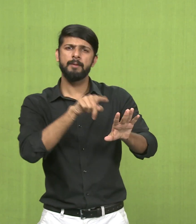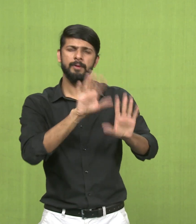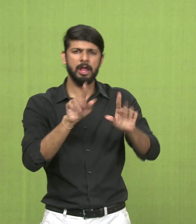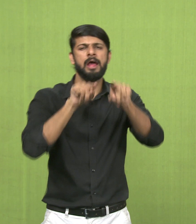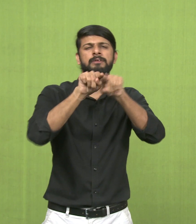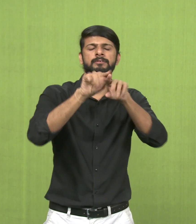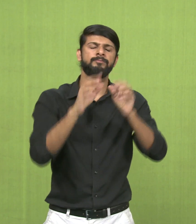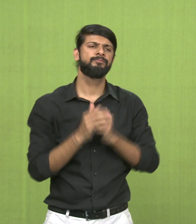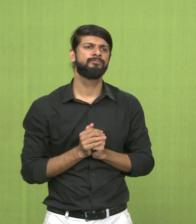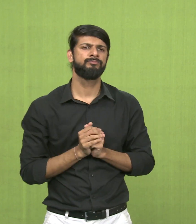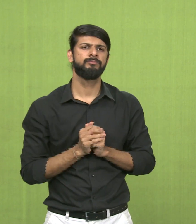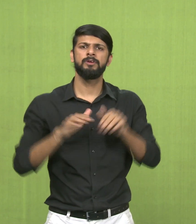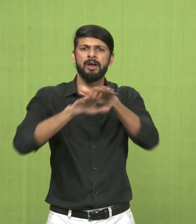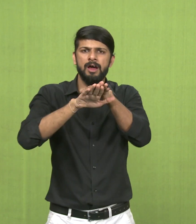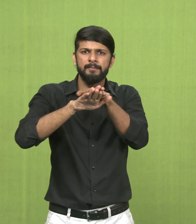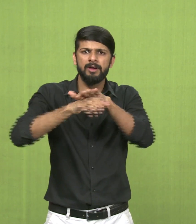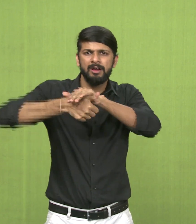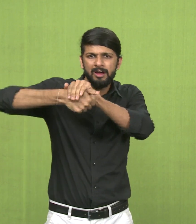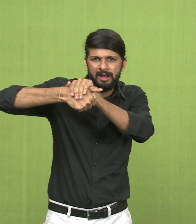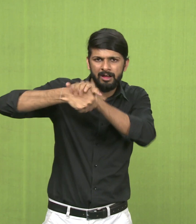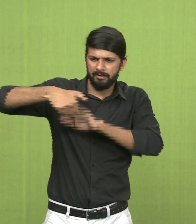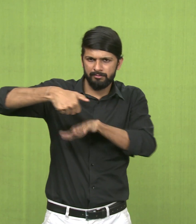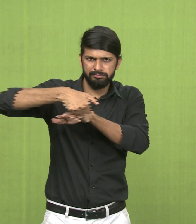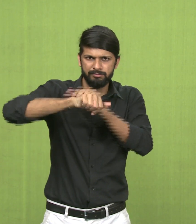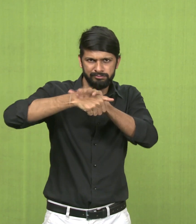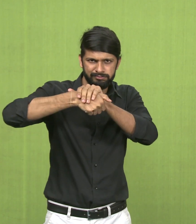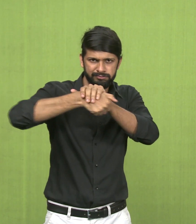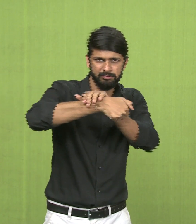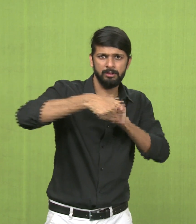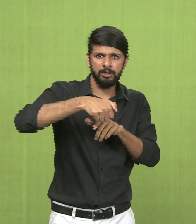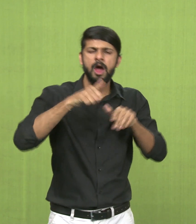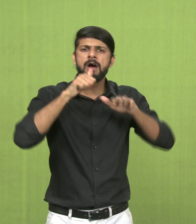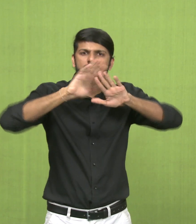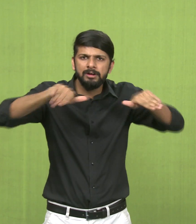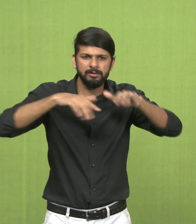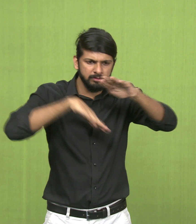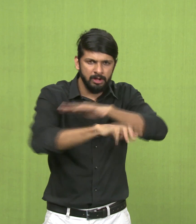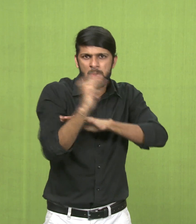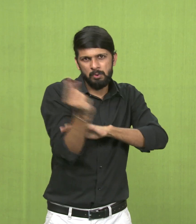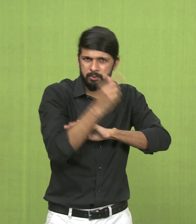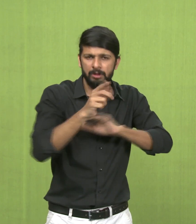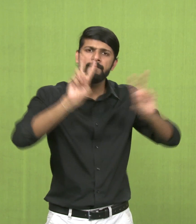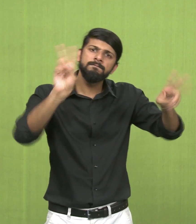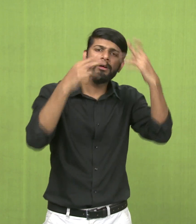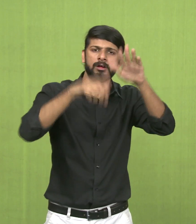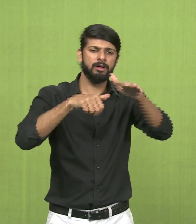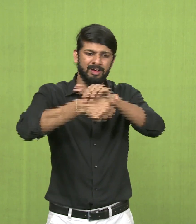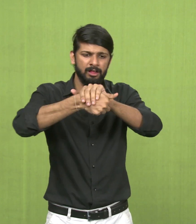which the artist is actually improvising. So, for example, the tortoise is a creature